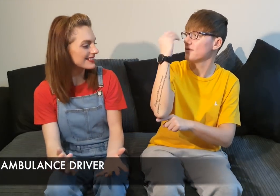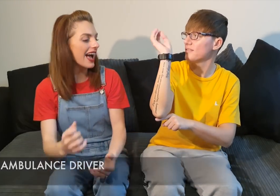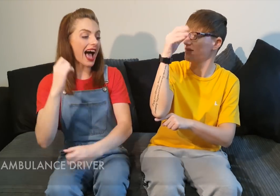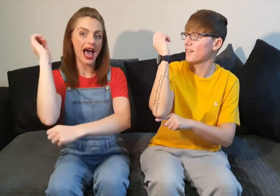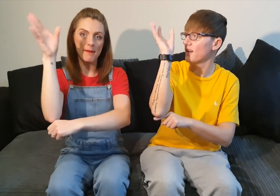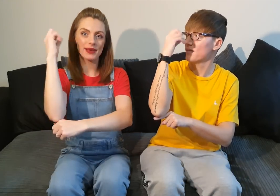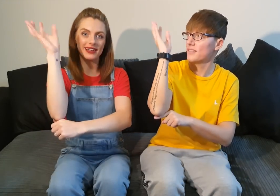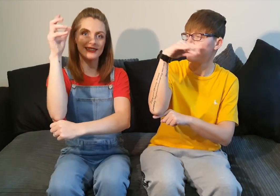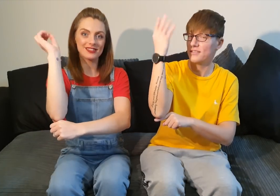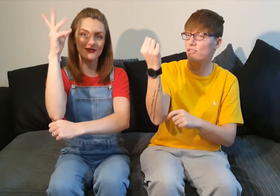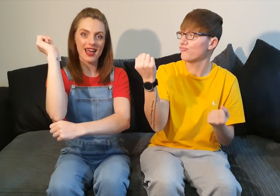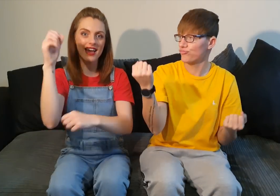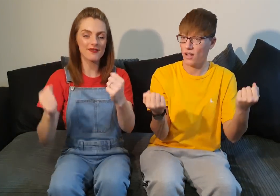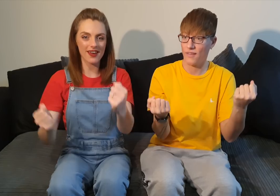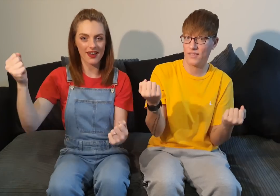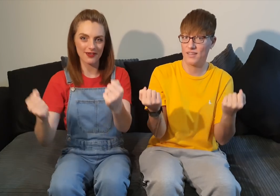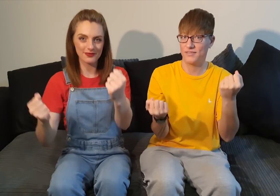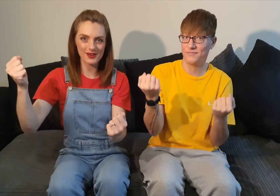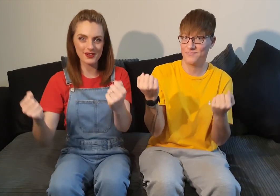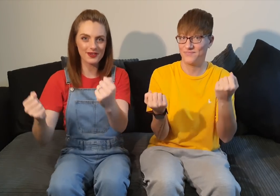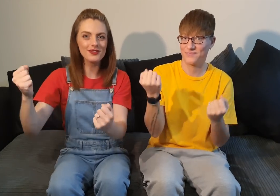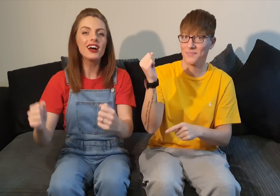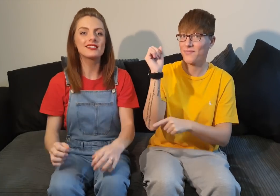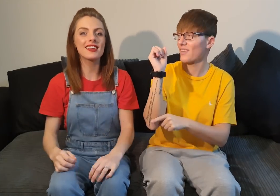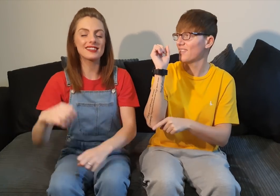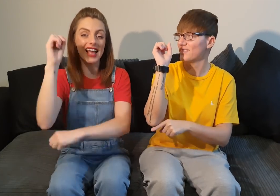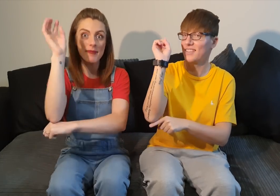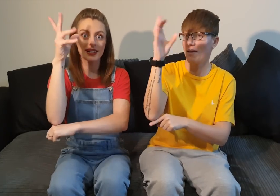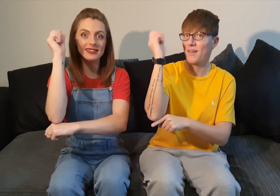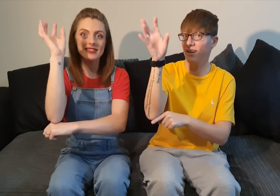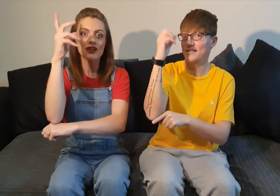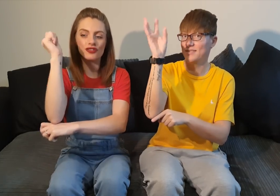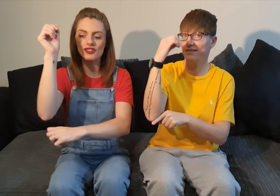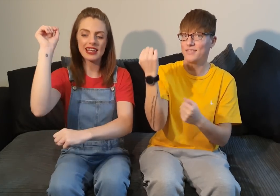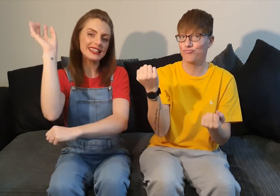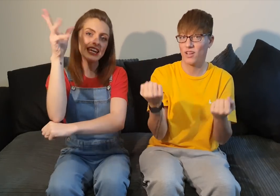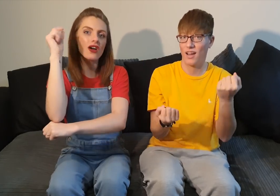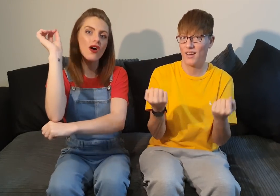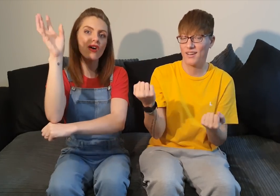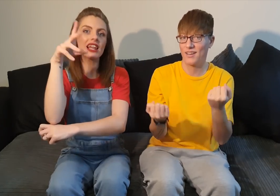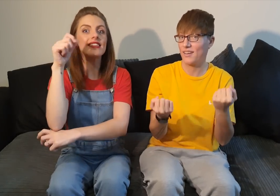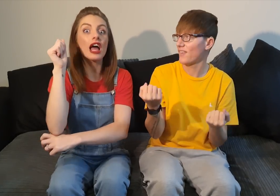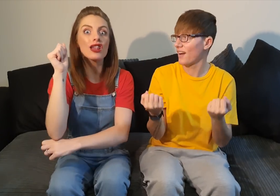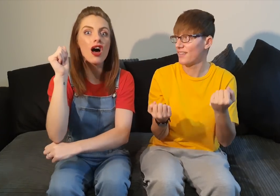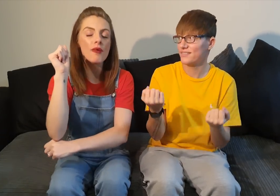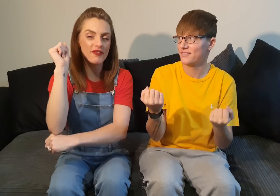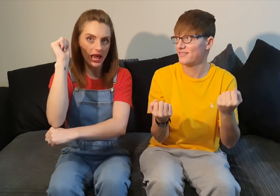ambulance driver so this is ambulance so just like you know like the alarm of an